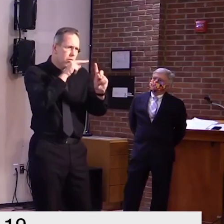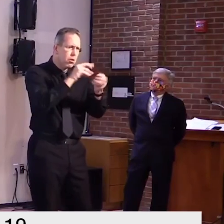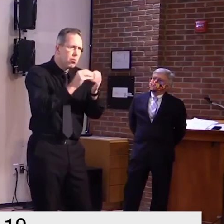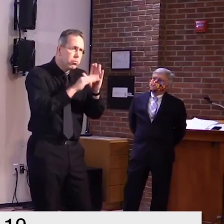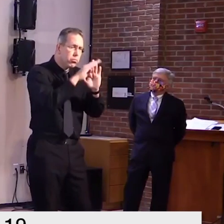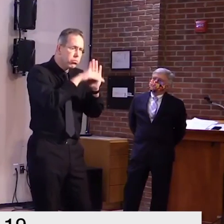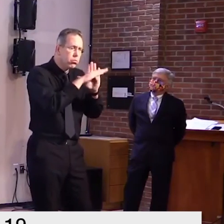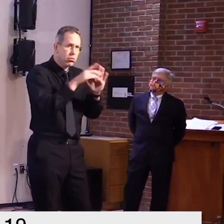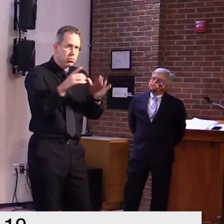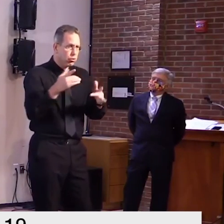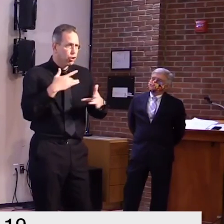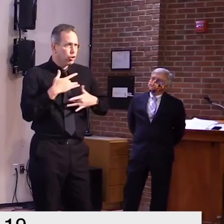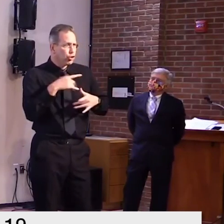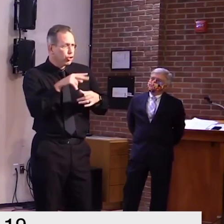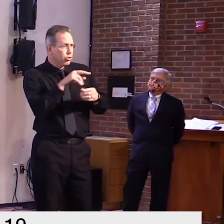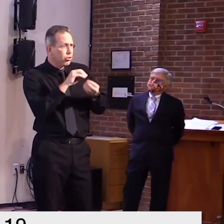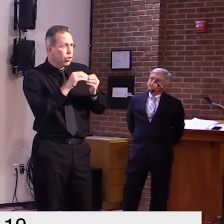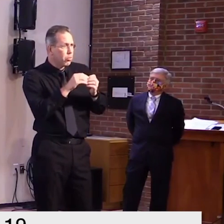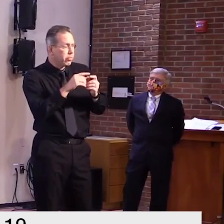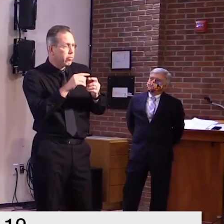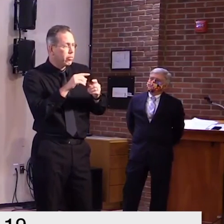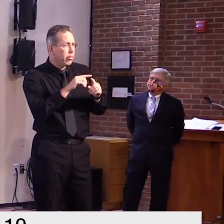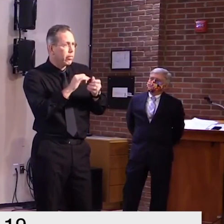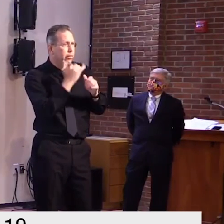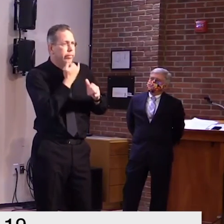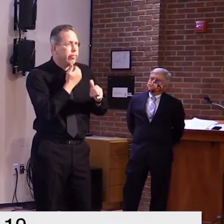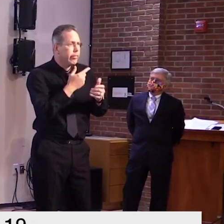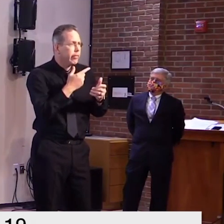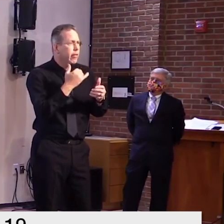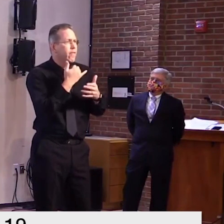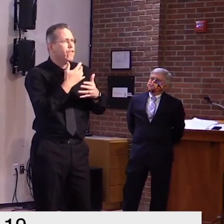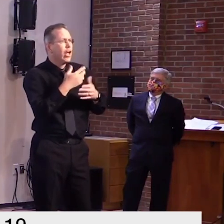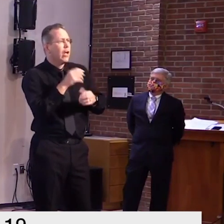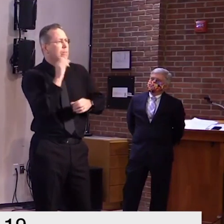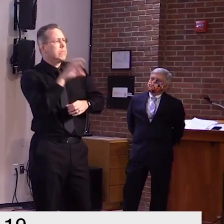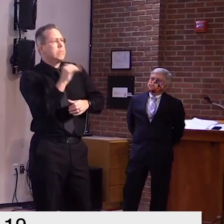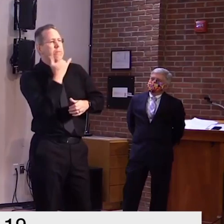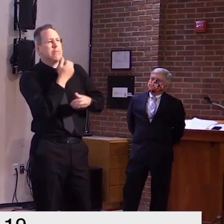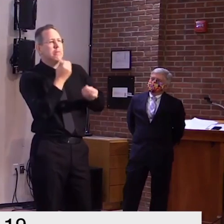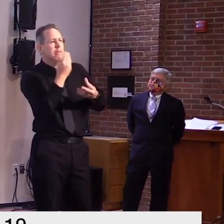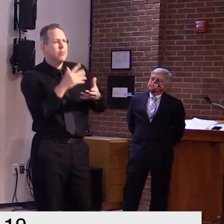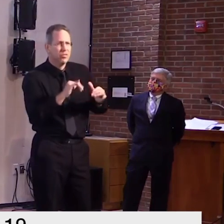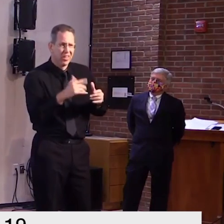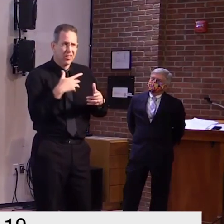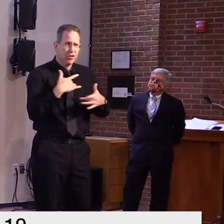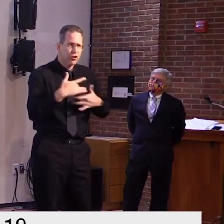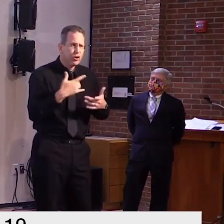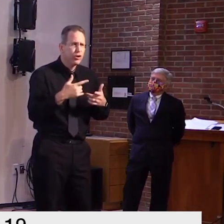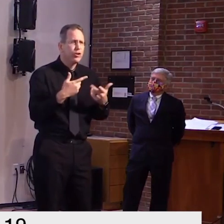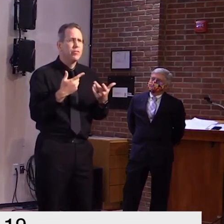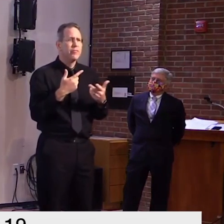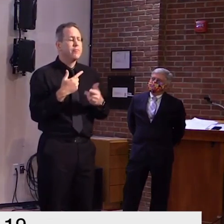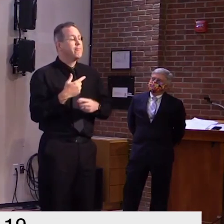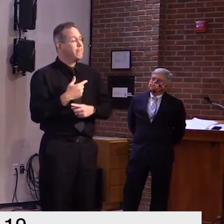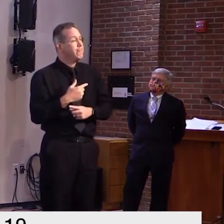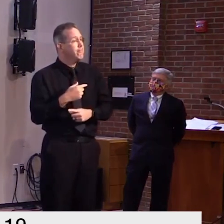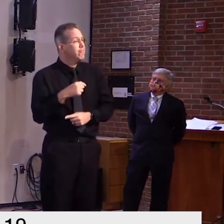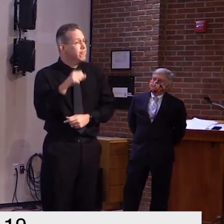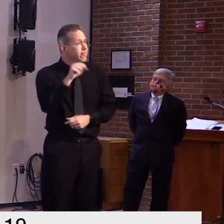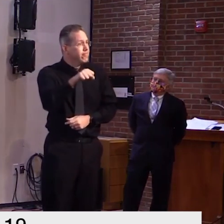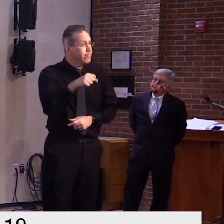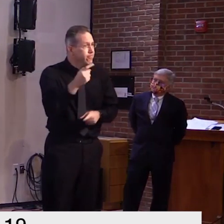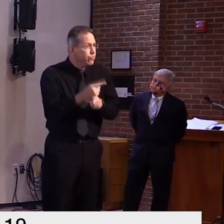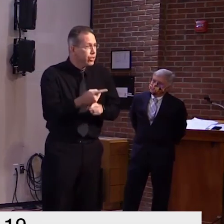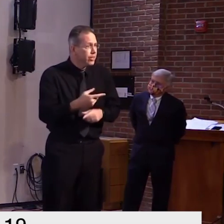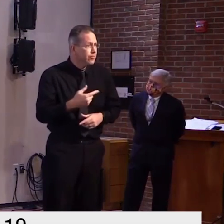you said i said that you have to be careful when you look at data and my example of that is literally within a